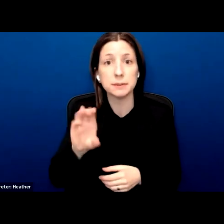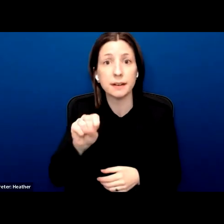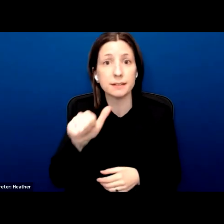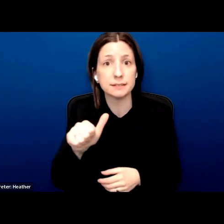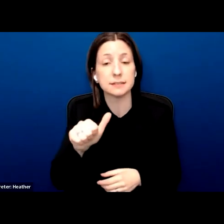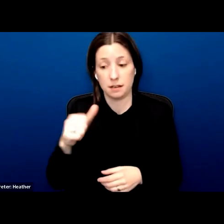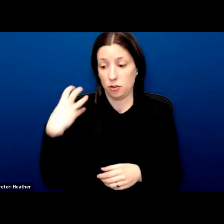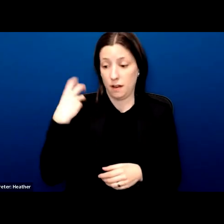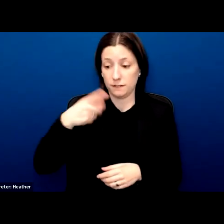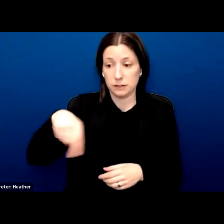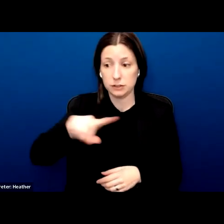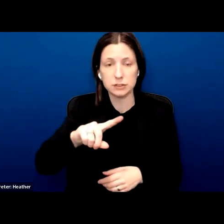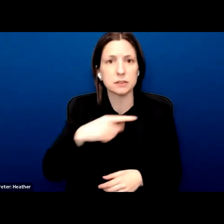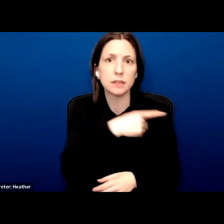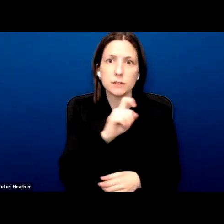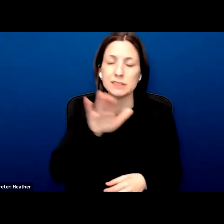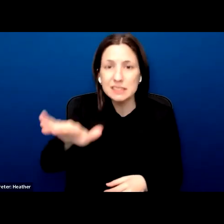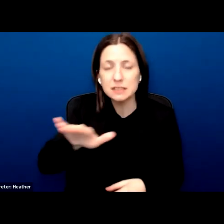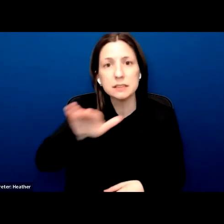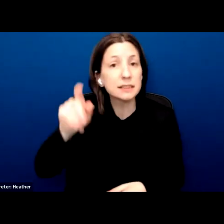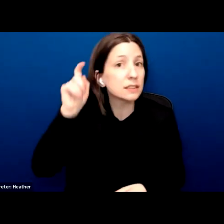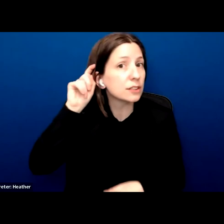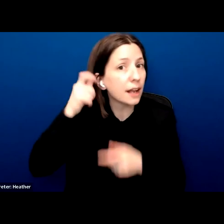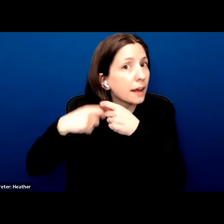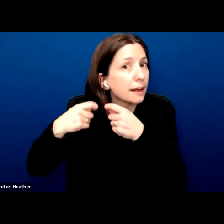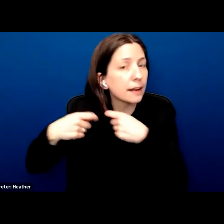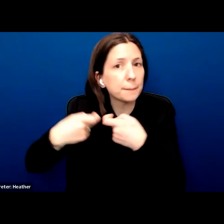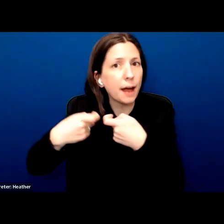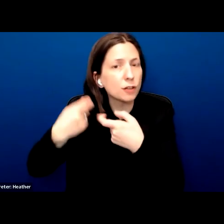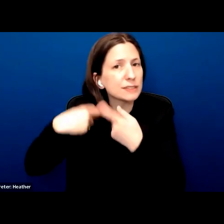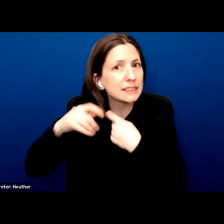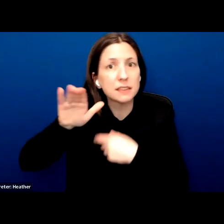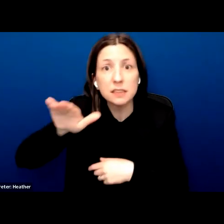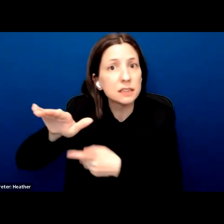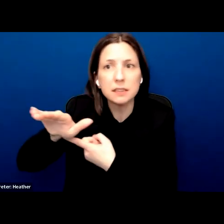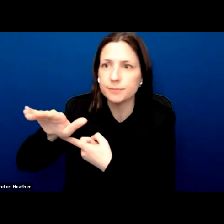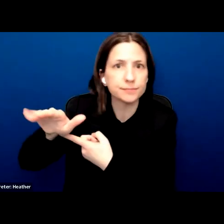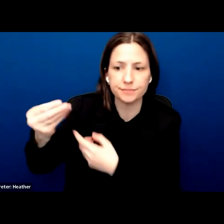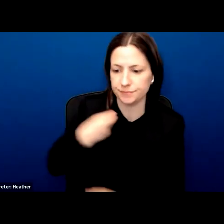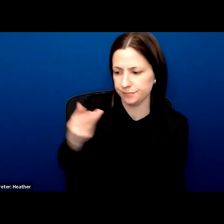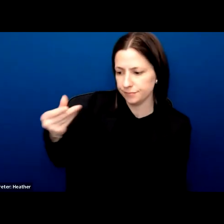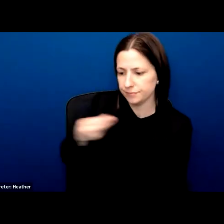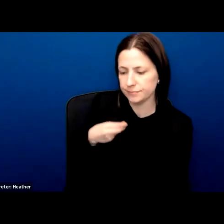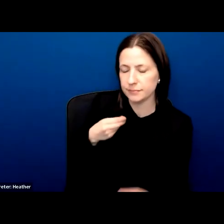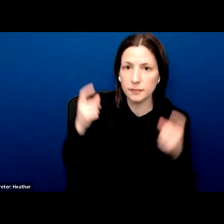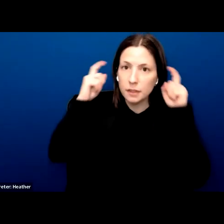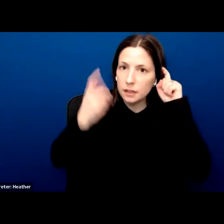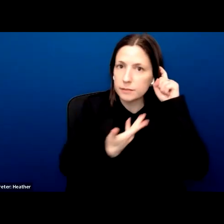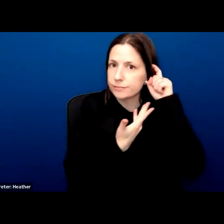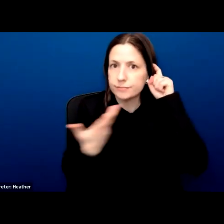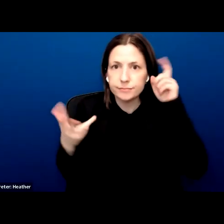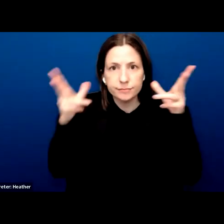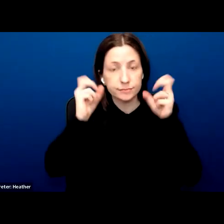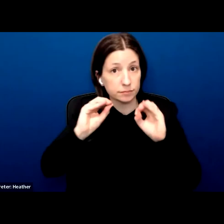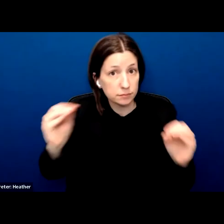And as a result, Abdurrahman spent most of his time in detention in complete silence. And during his detention, he could not communicate with his